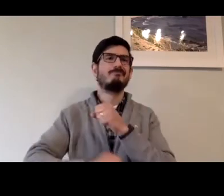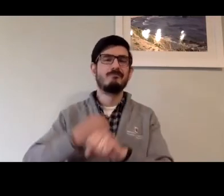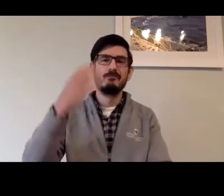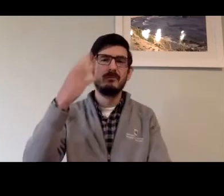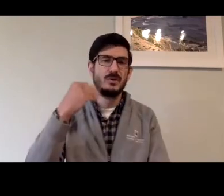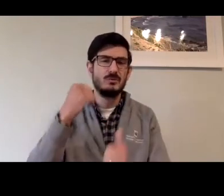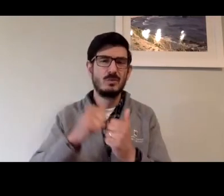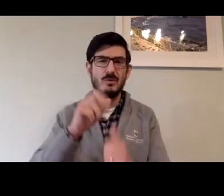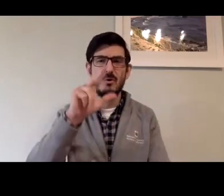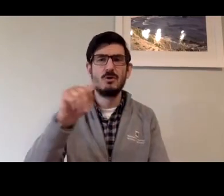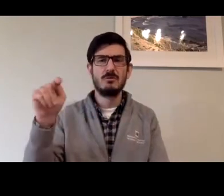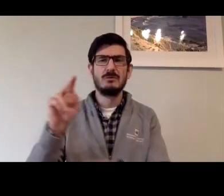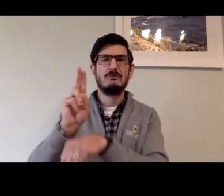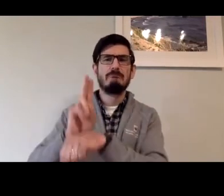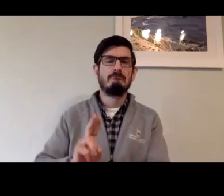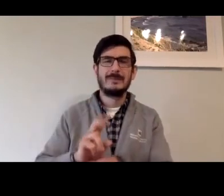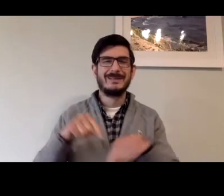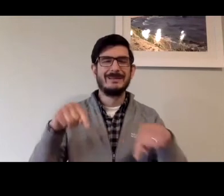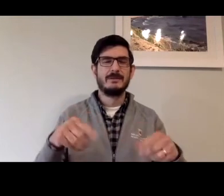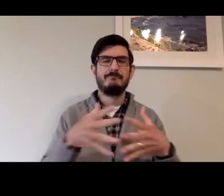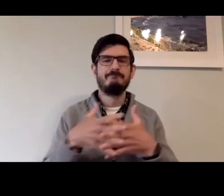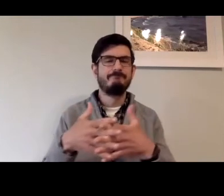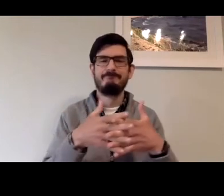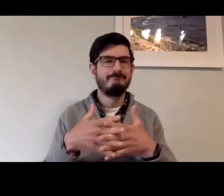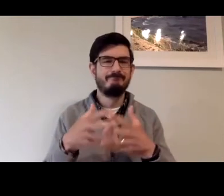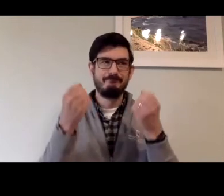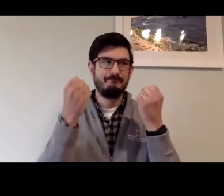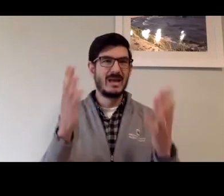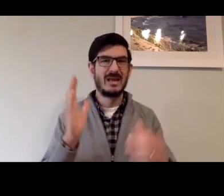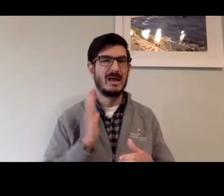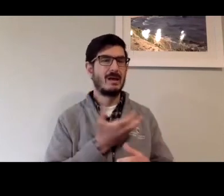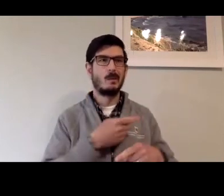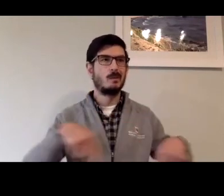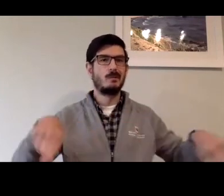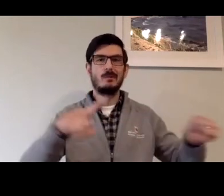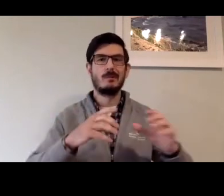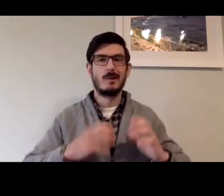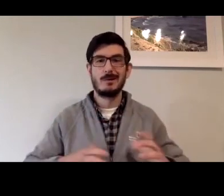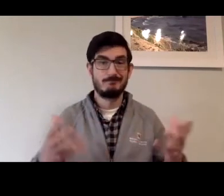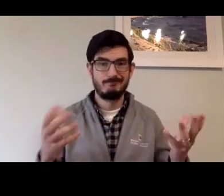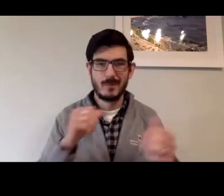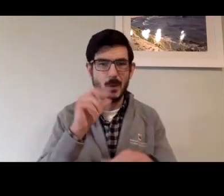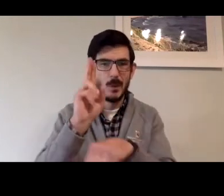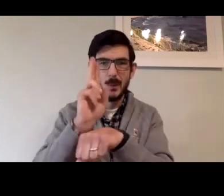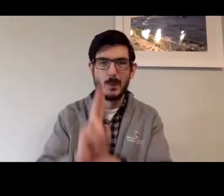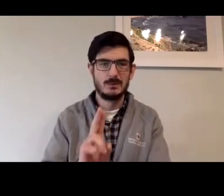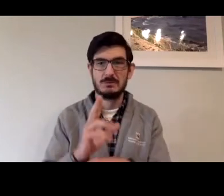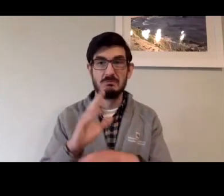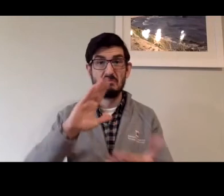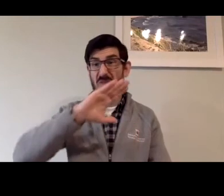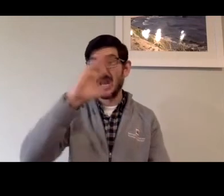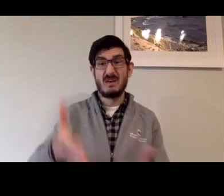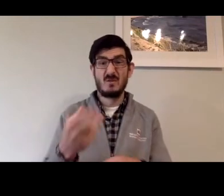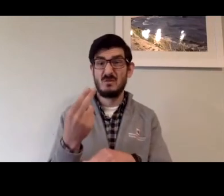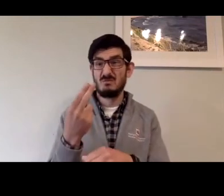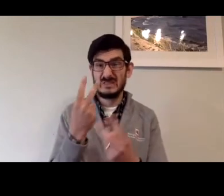some customers have many years of experience with RTT. So for This is not the case in the United States